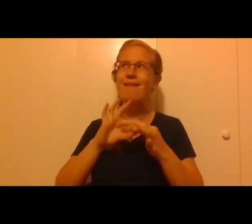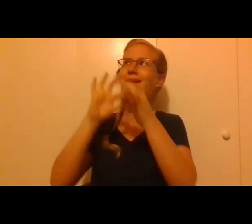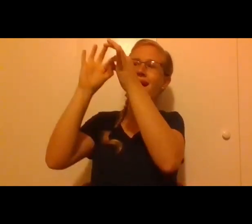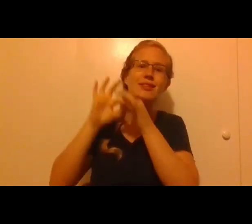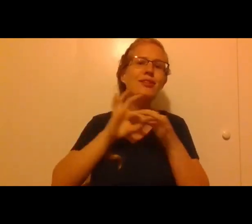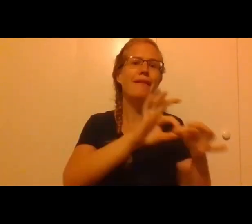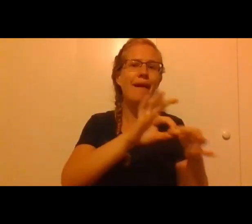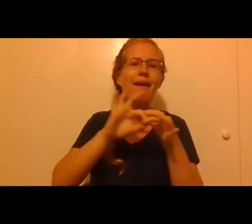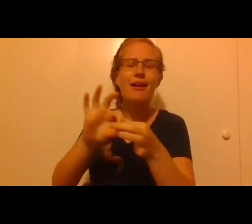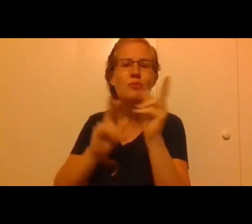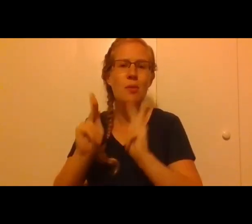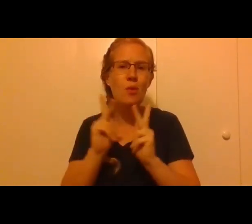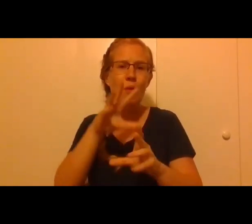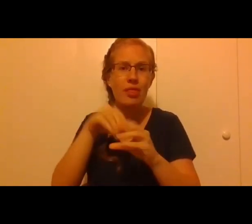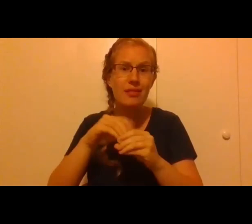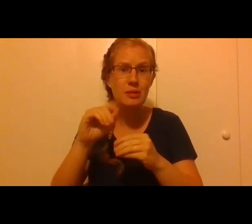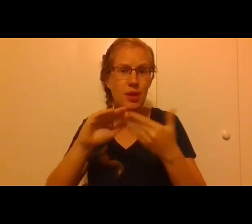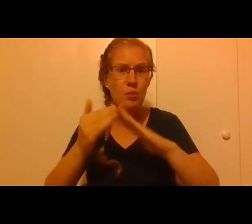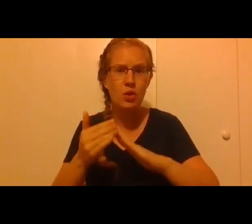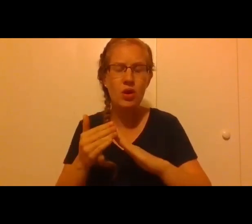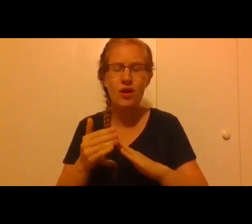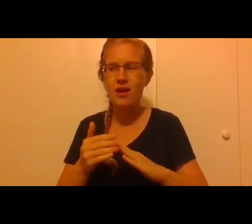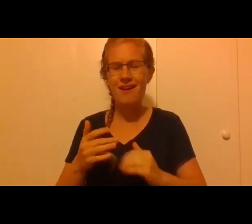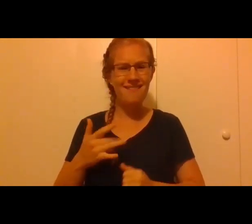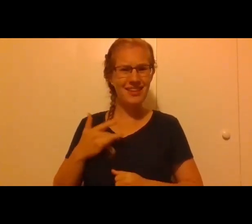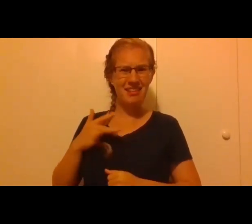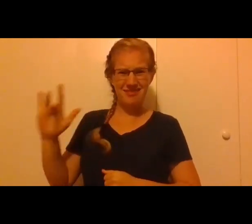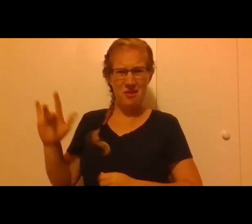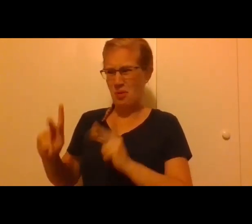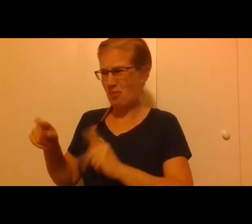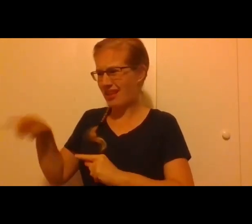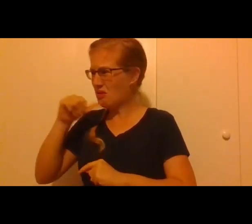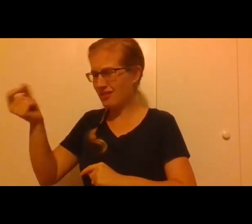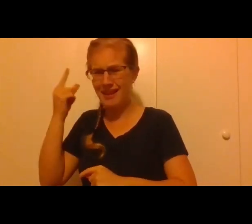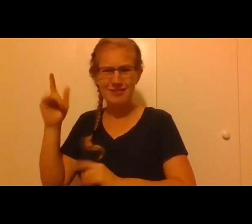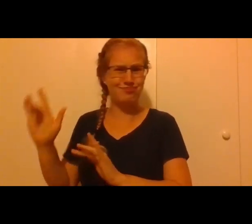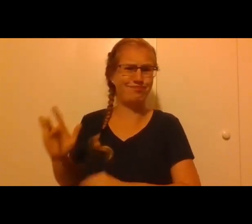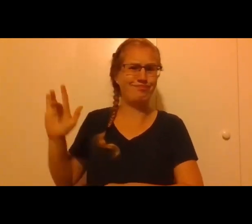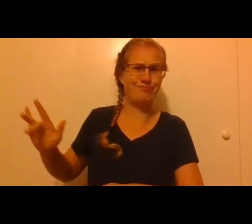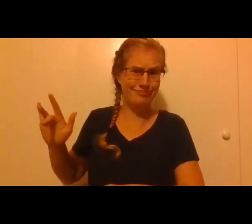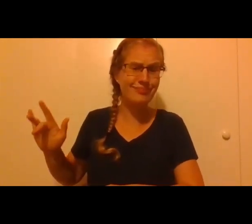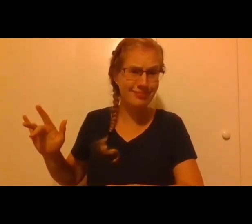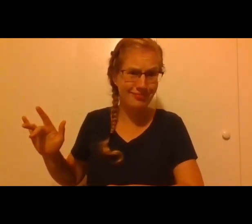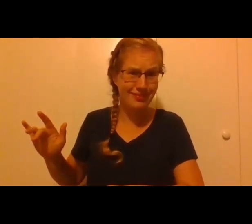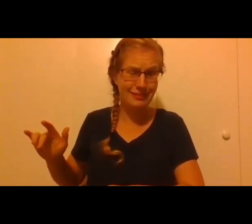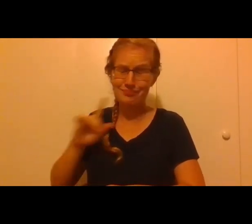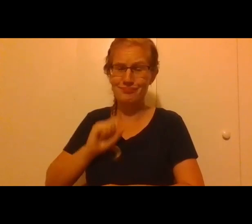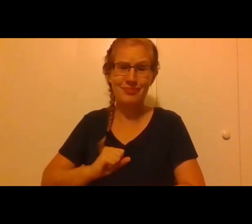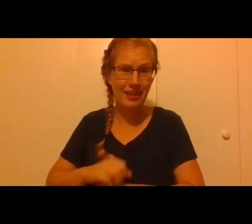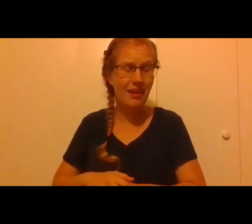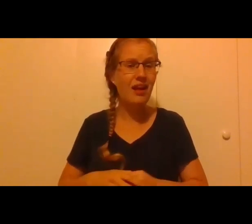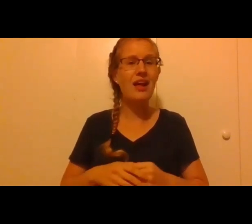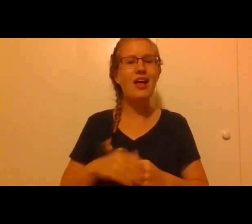that's part of this community. We'll feel sorry for the people who don't understand it. Bishop Kurtz's talk